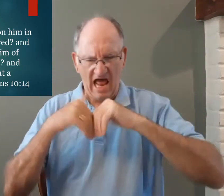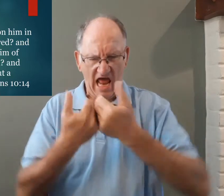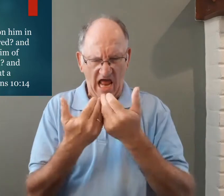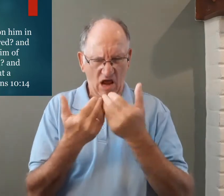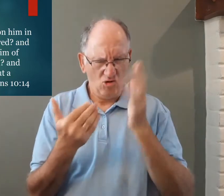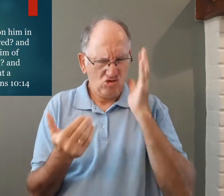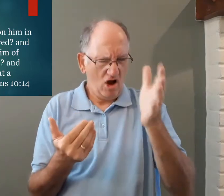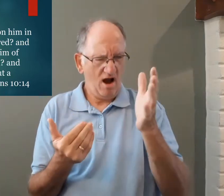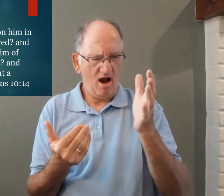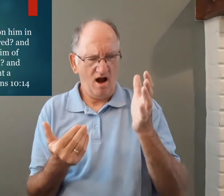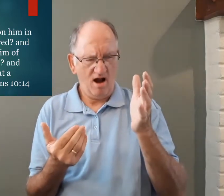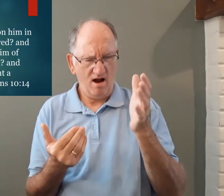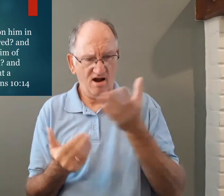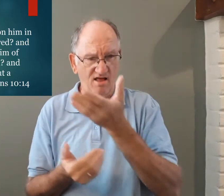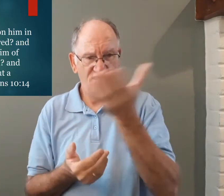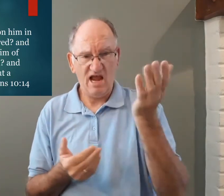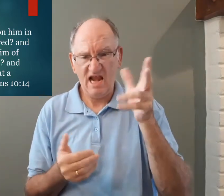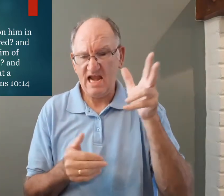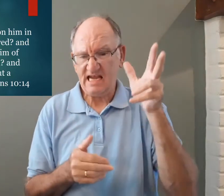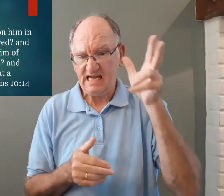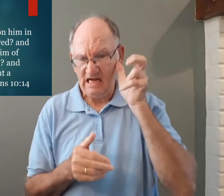and how shall they hear without a preacher